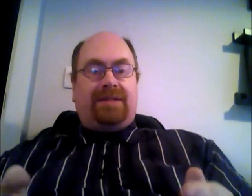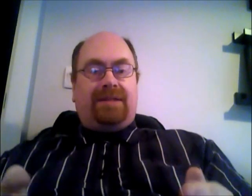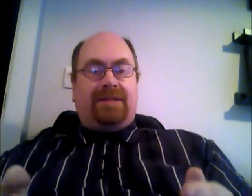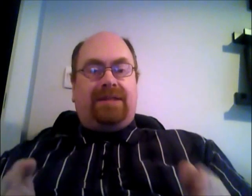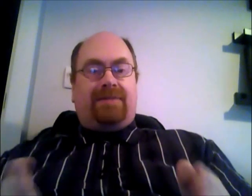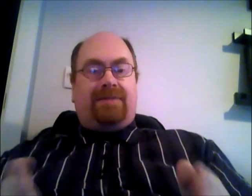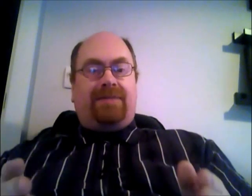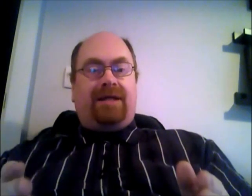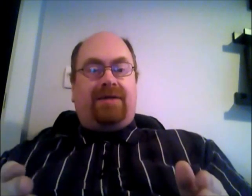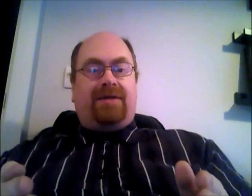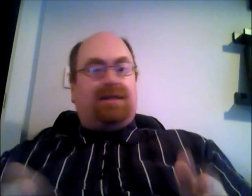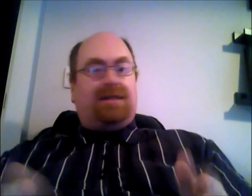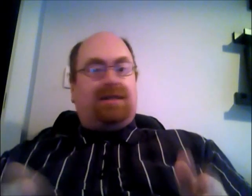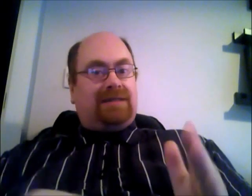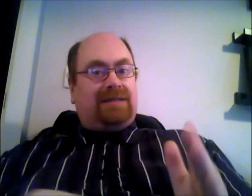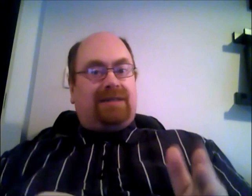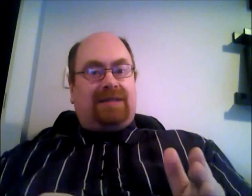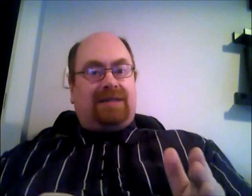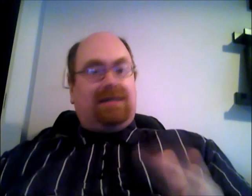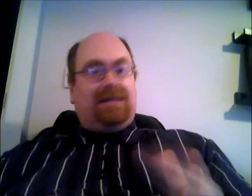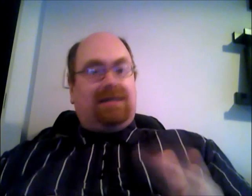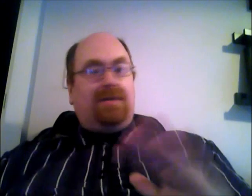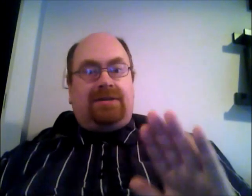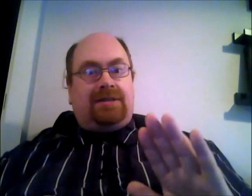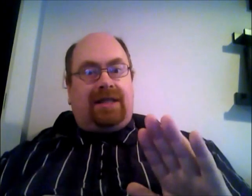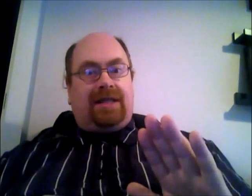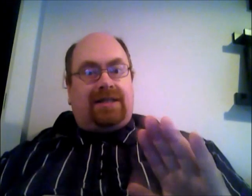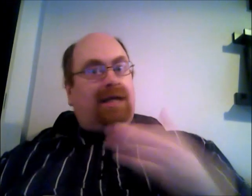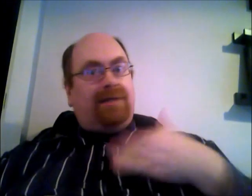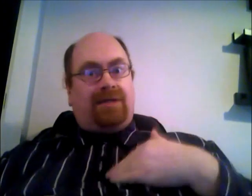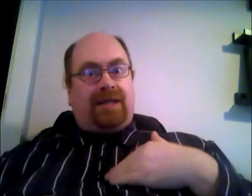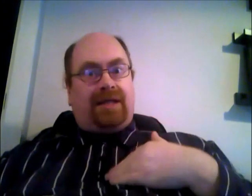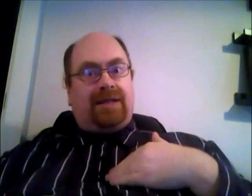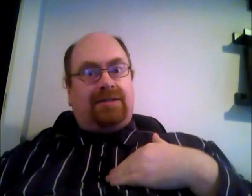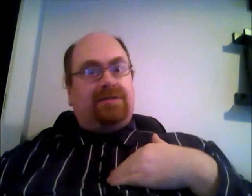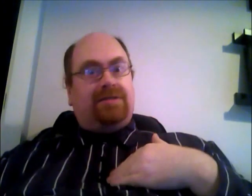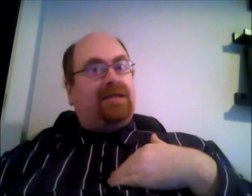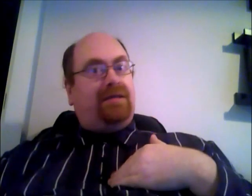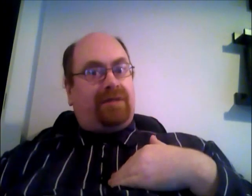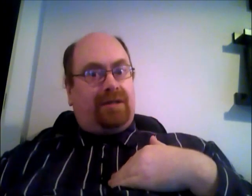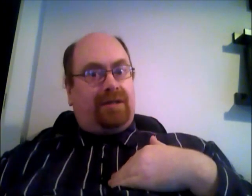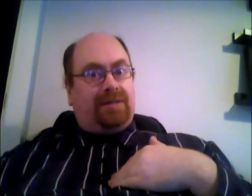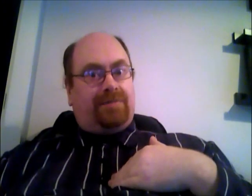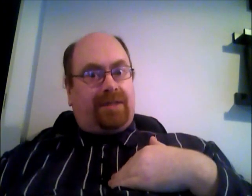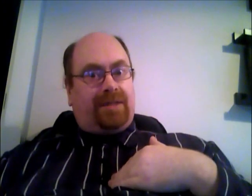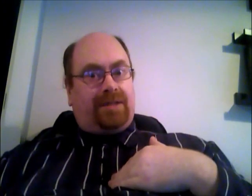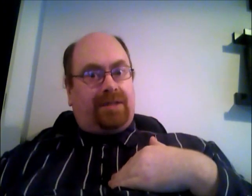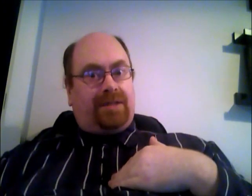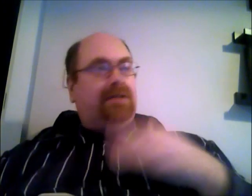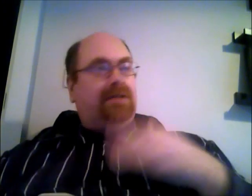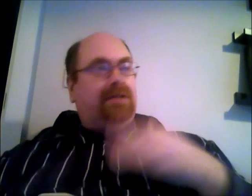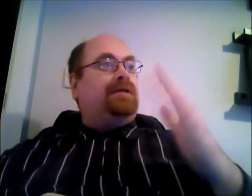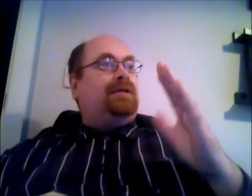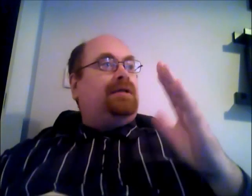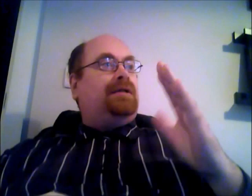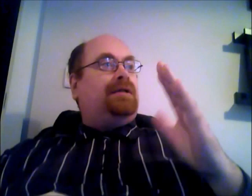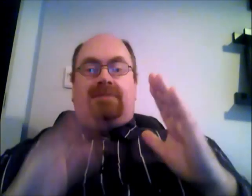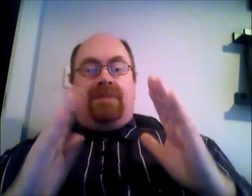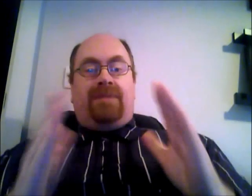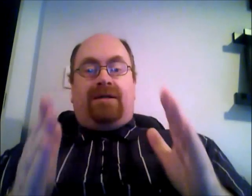bitchy about paying the order charges as they are today nobody's going to like it i'm not going to like it's going to create an awful little hardship for me but people are going